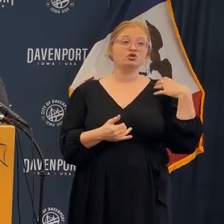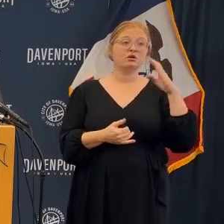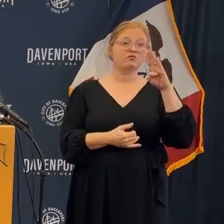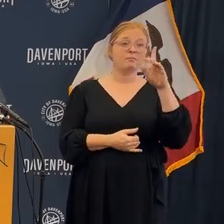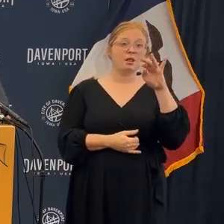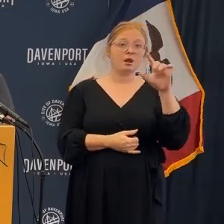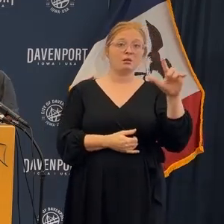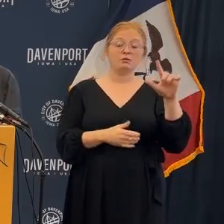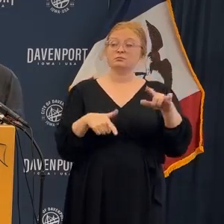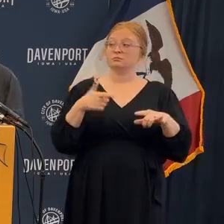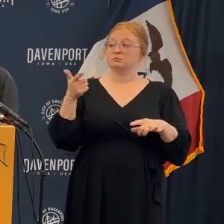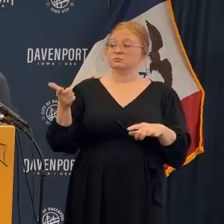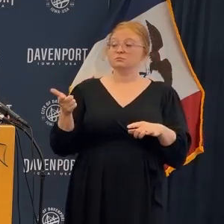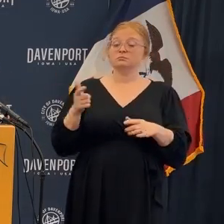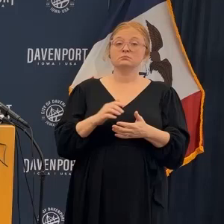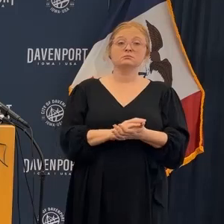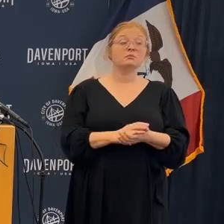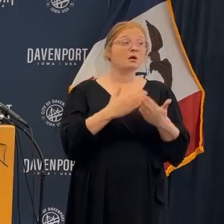Chief Blader.